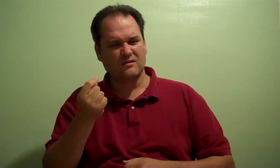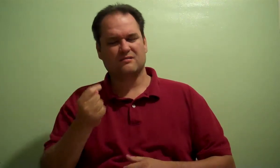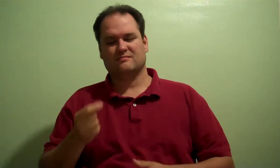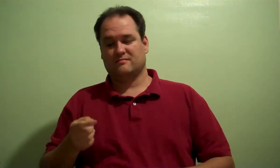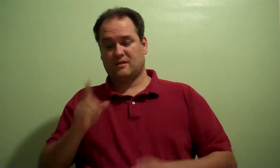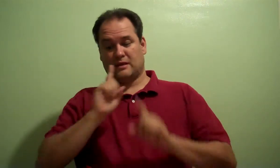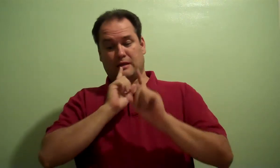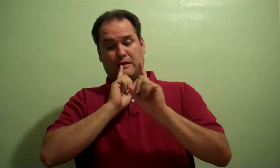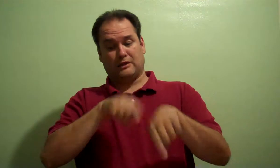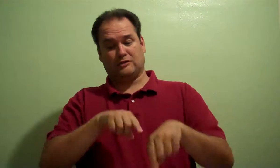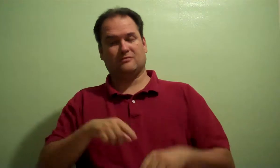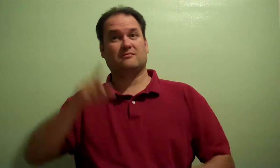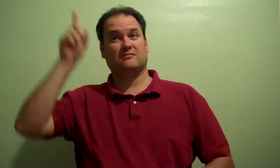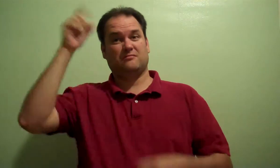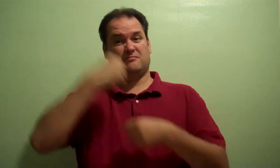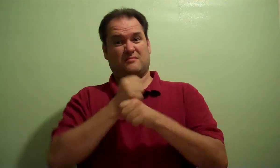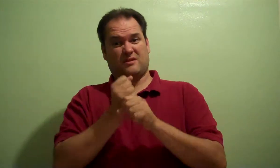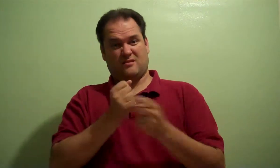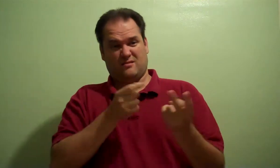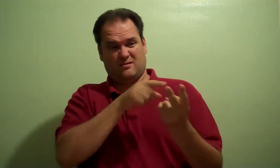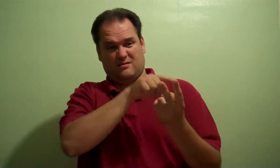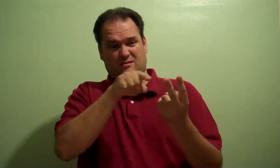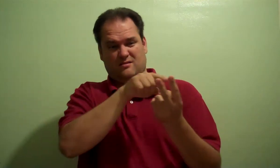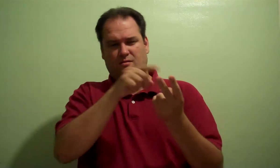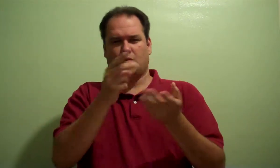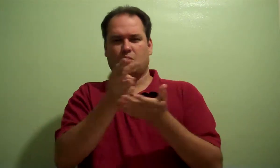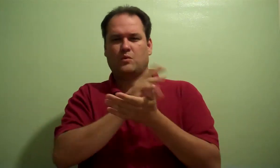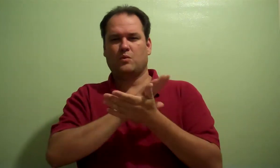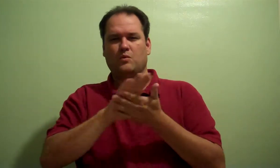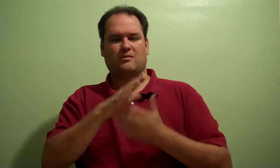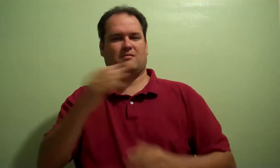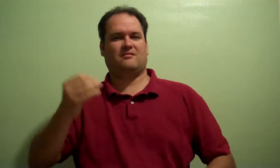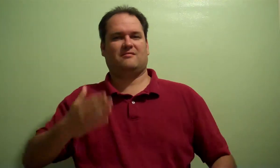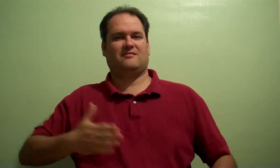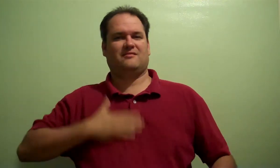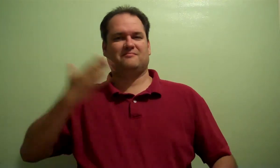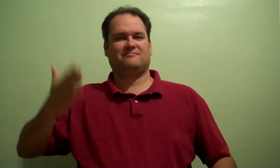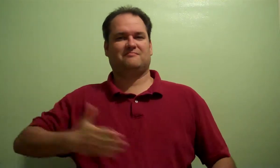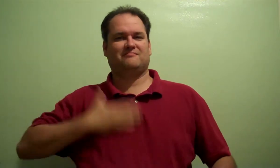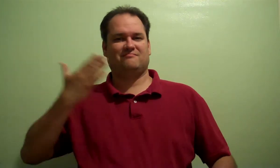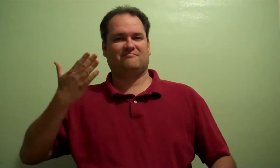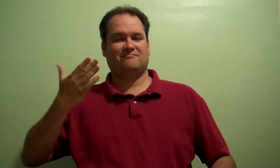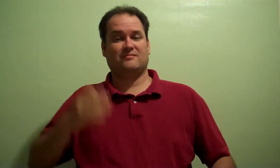I gave you I to move. I gave you I to move.